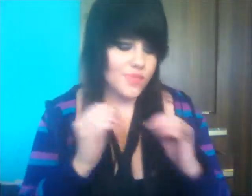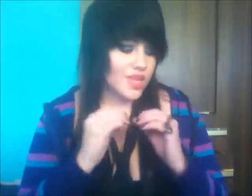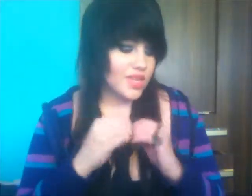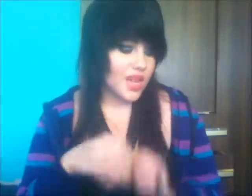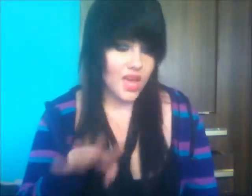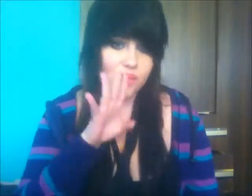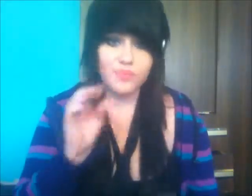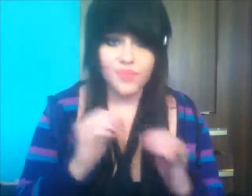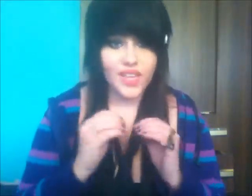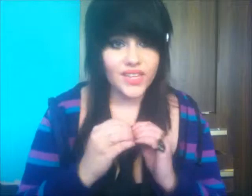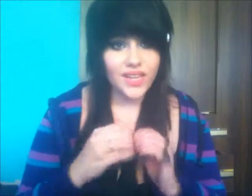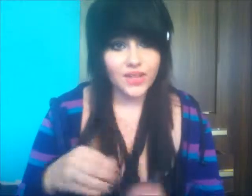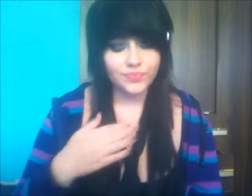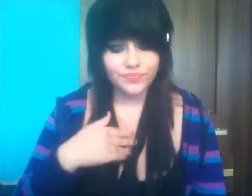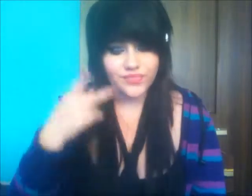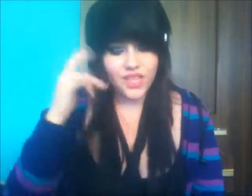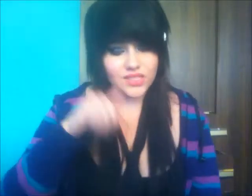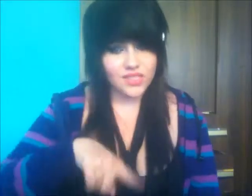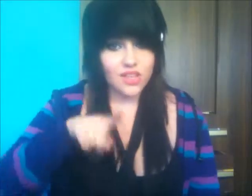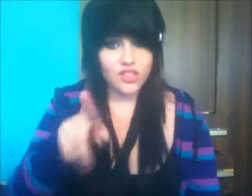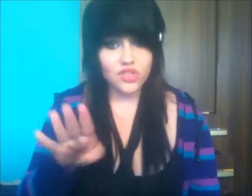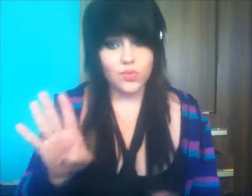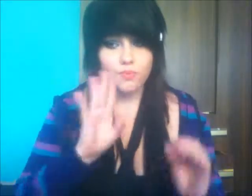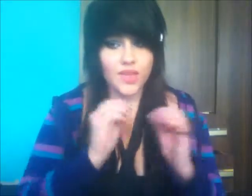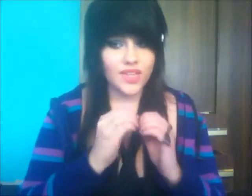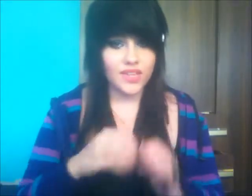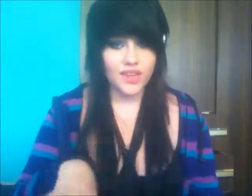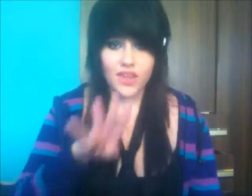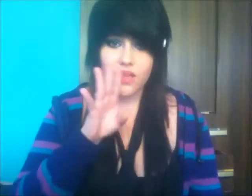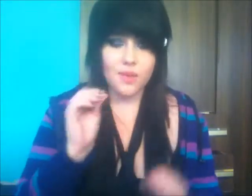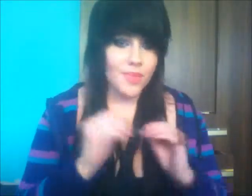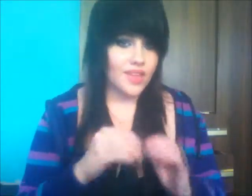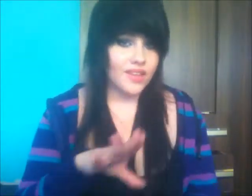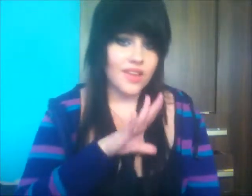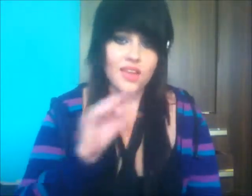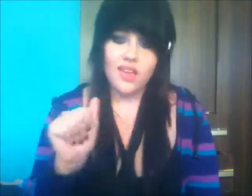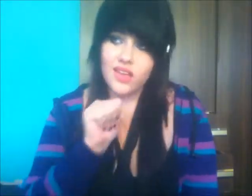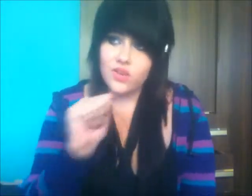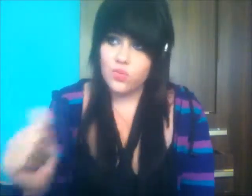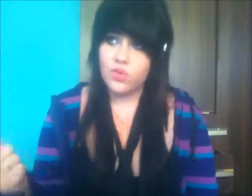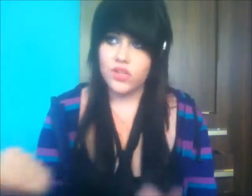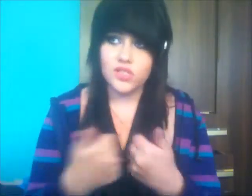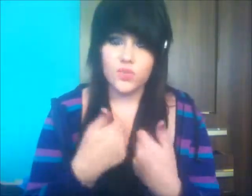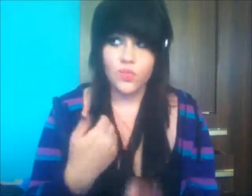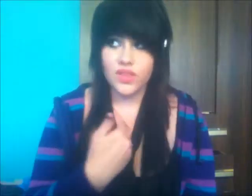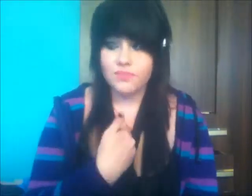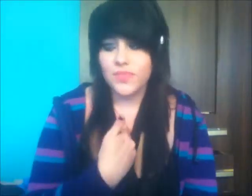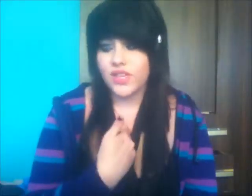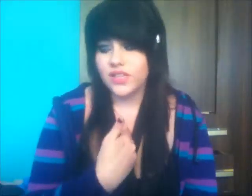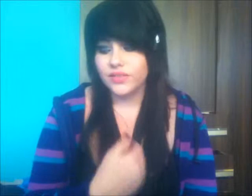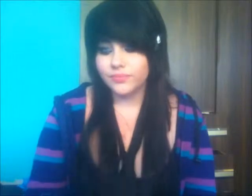Make it now, make it now I saw that you were making out, making out And it wasn't with me